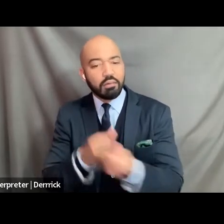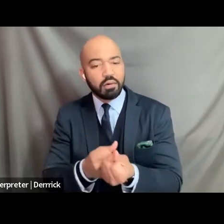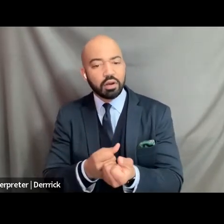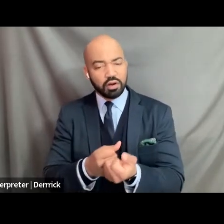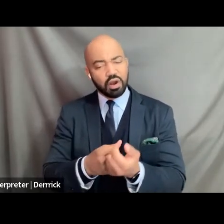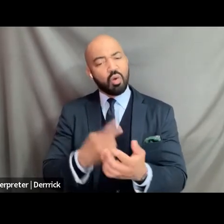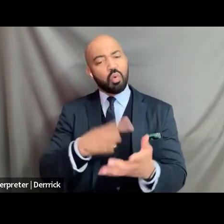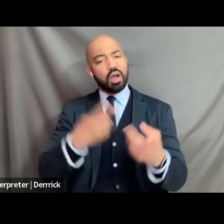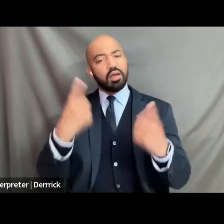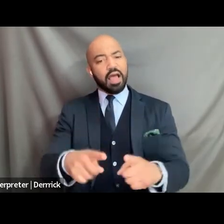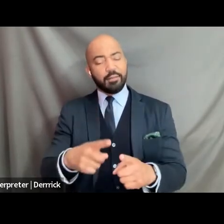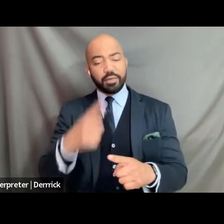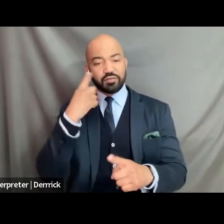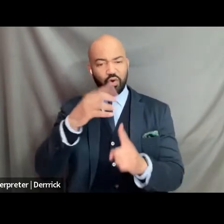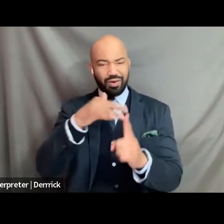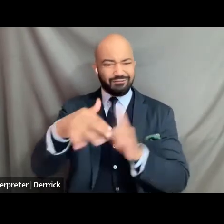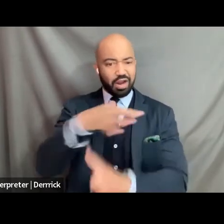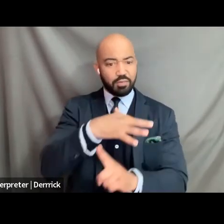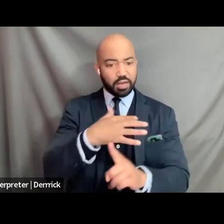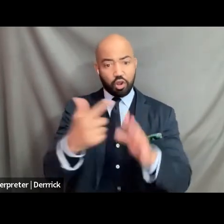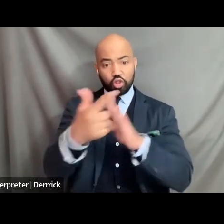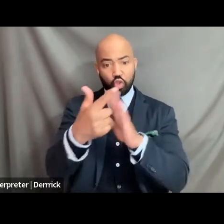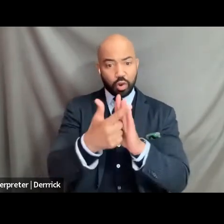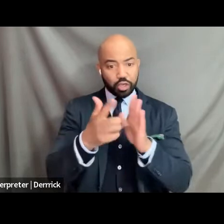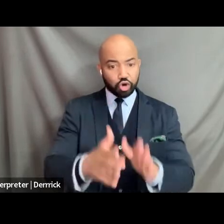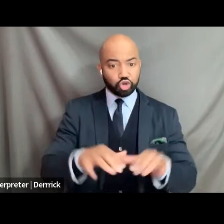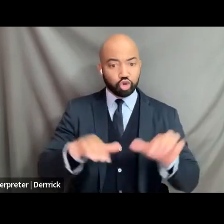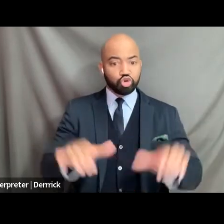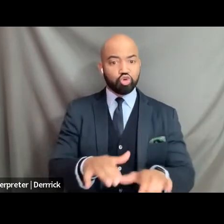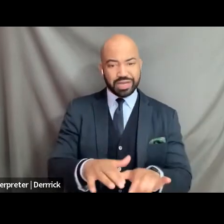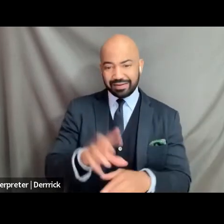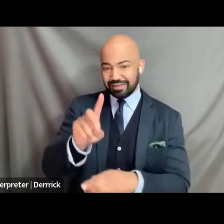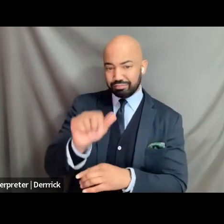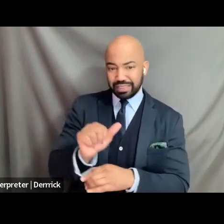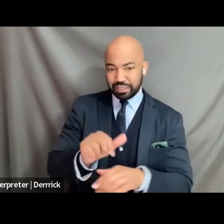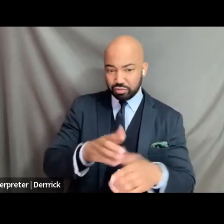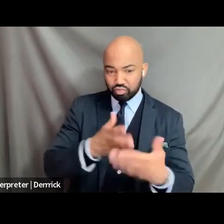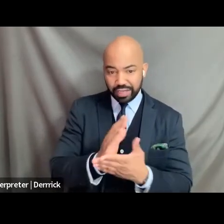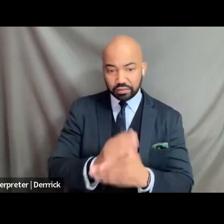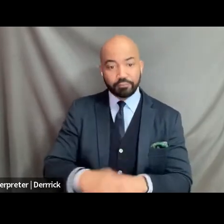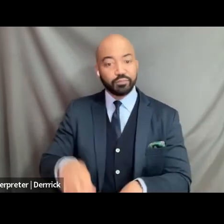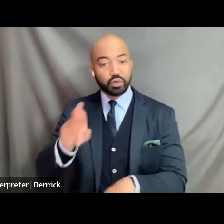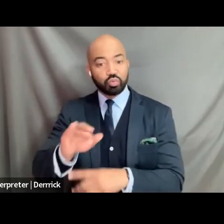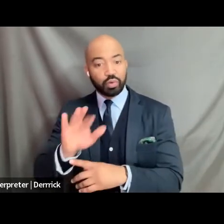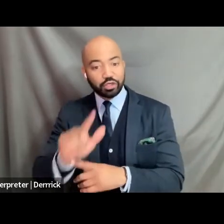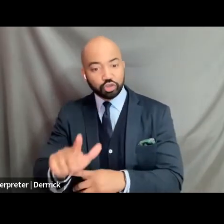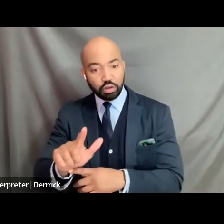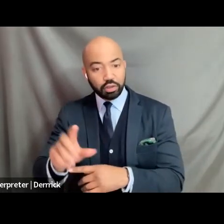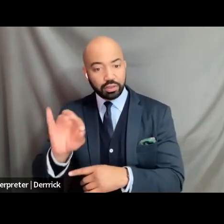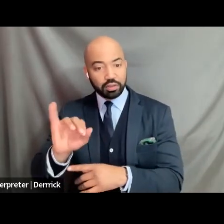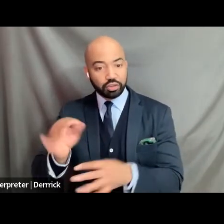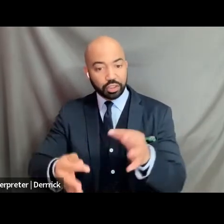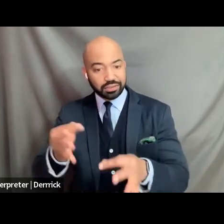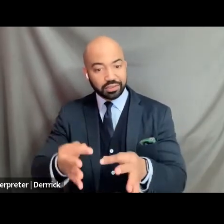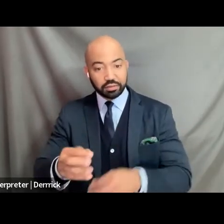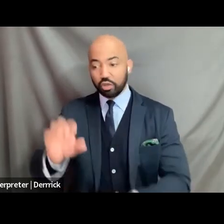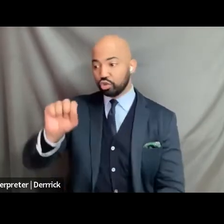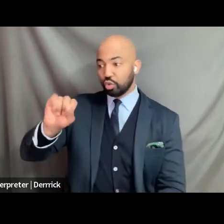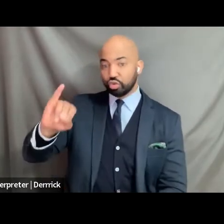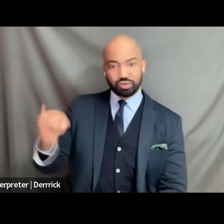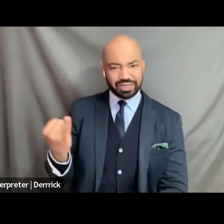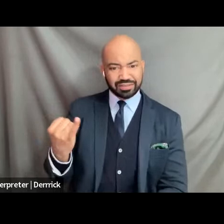lawyers doing work for disability rights for racial justice for social justice will be undertaking their work